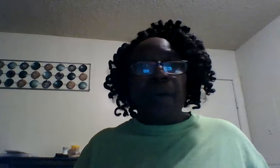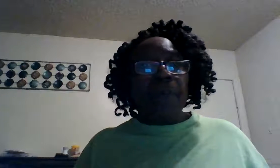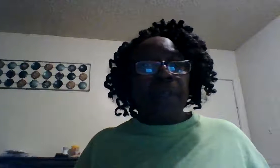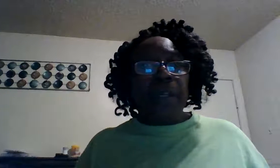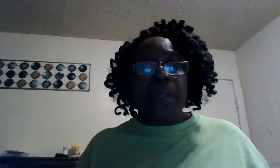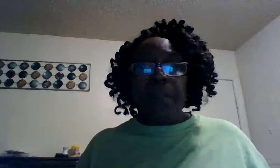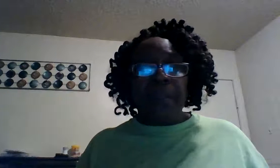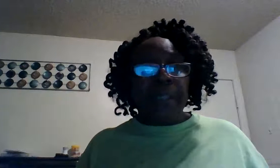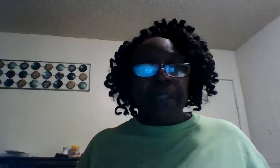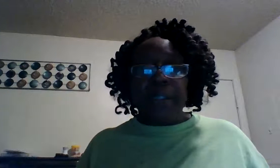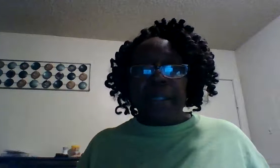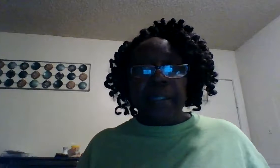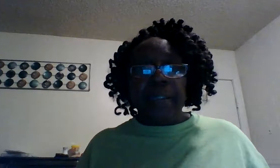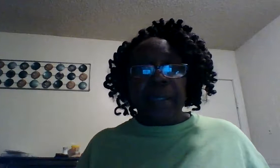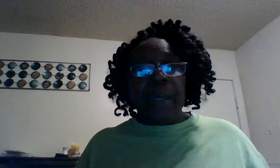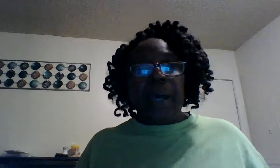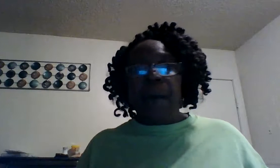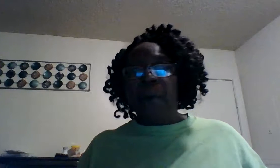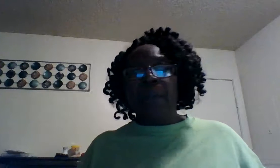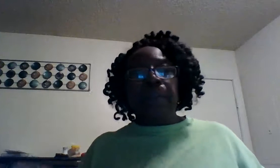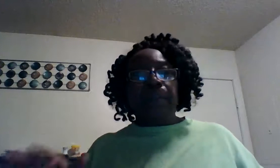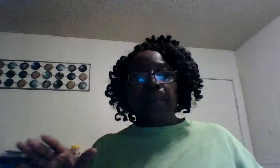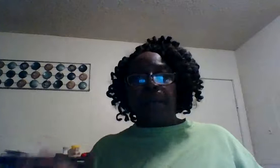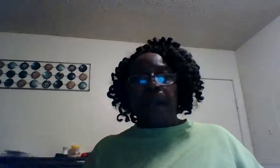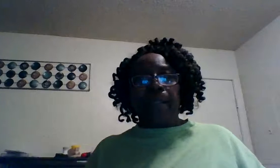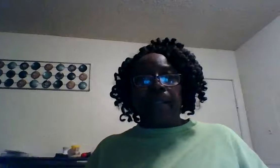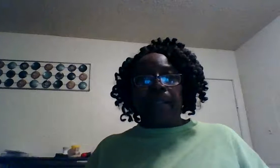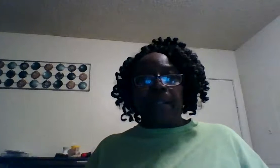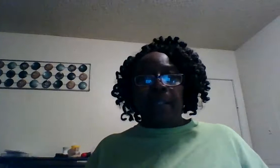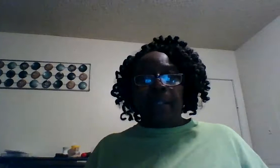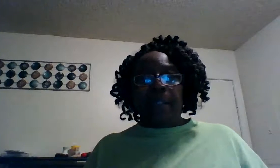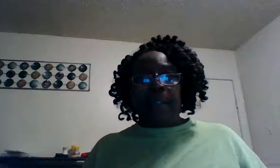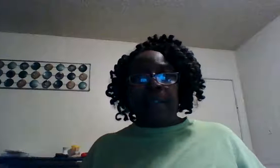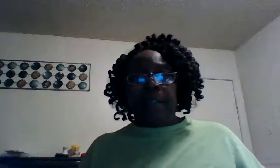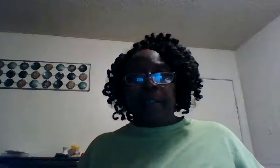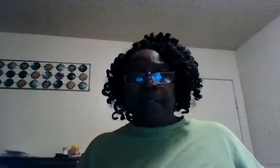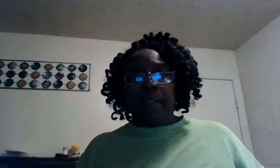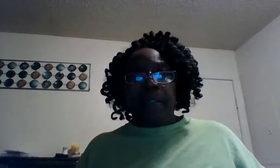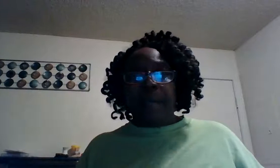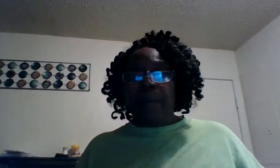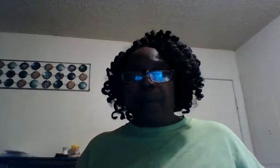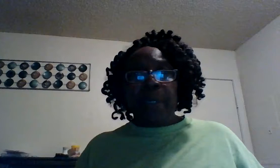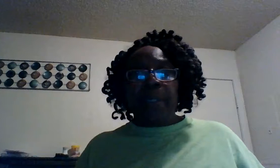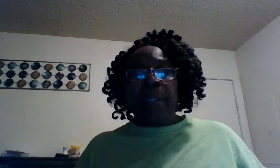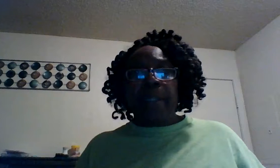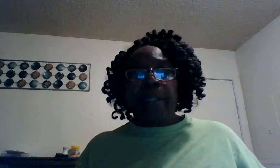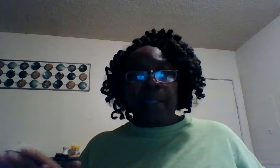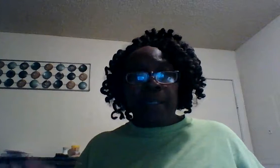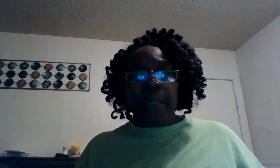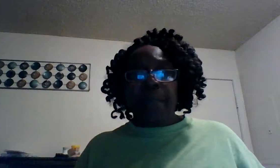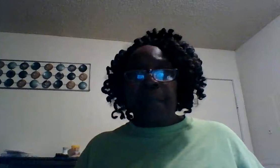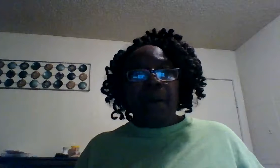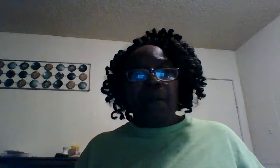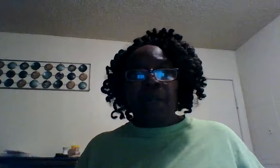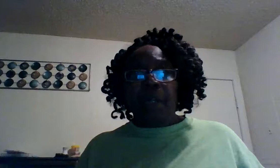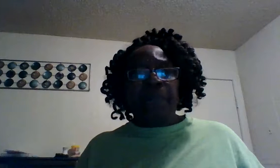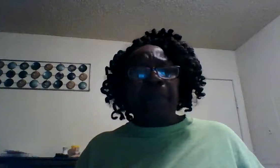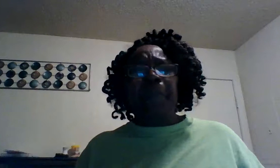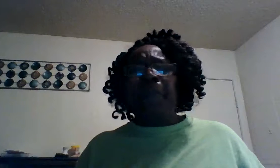overcome these things only through christ that we can be overcome through